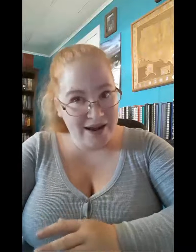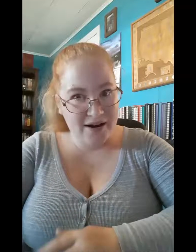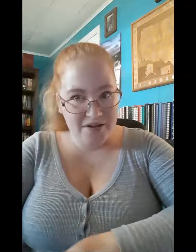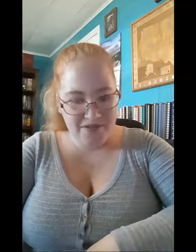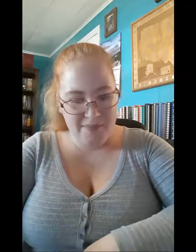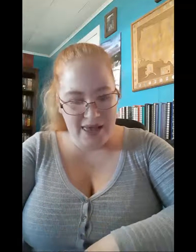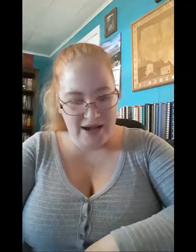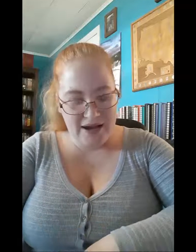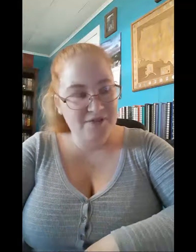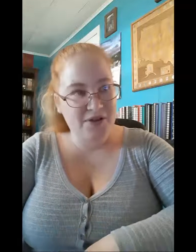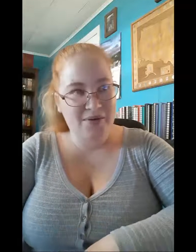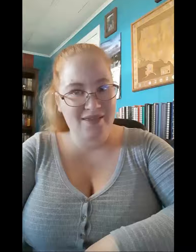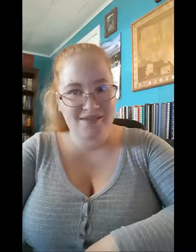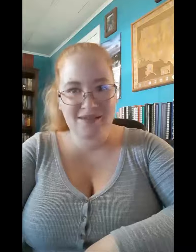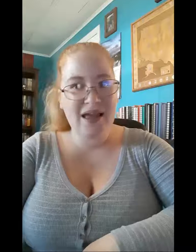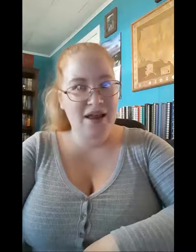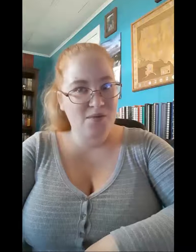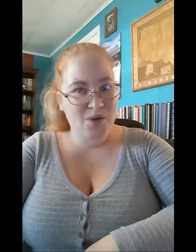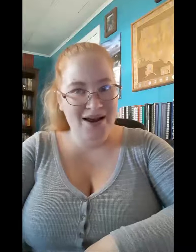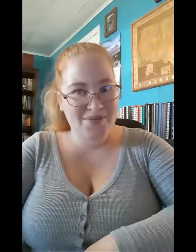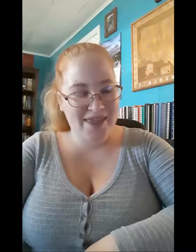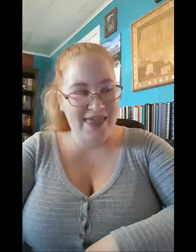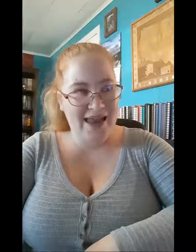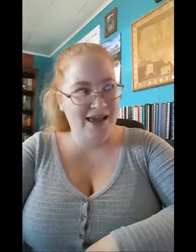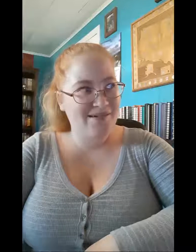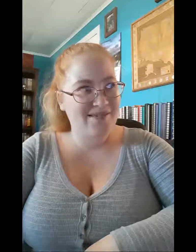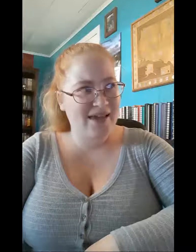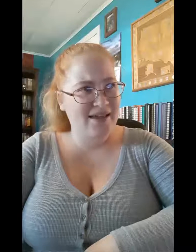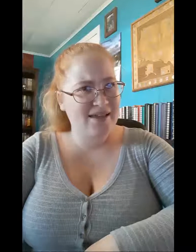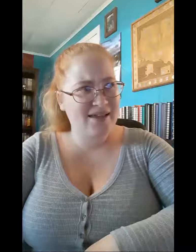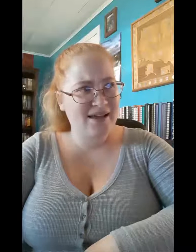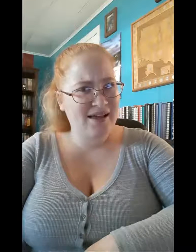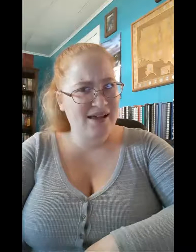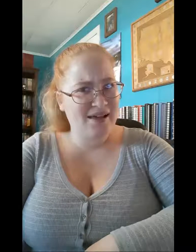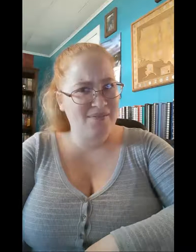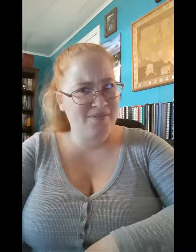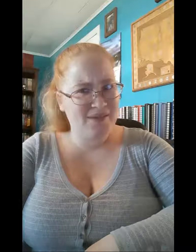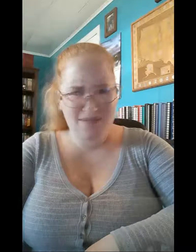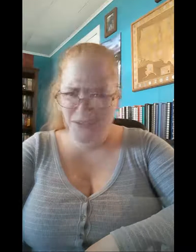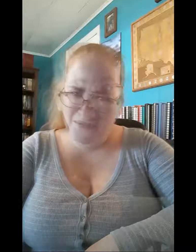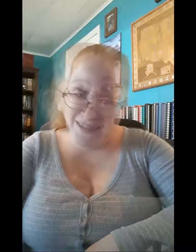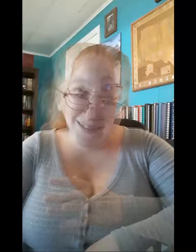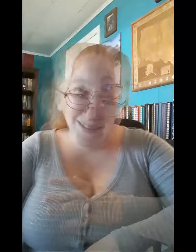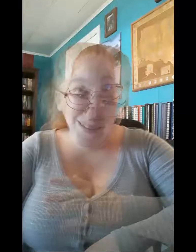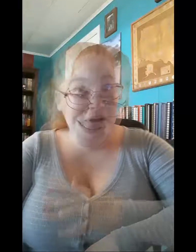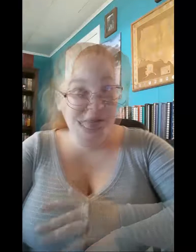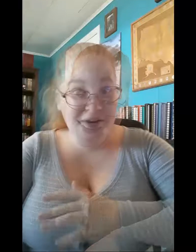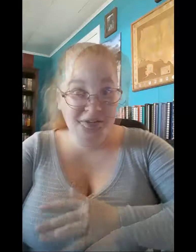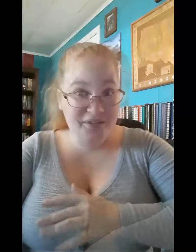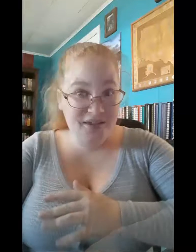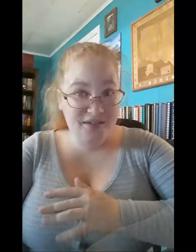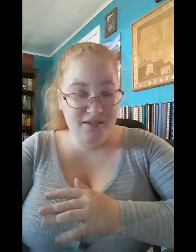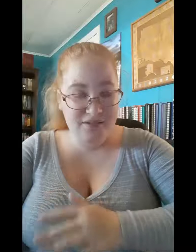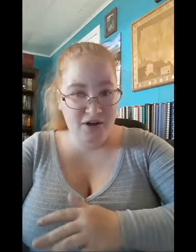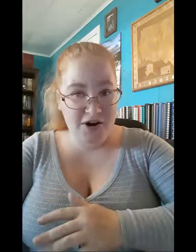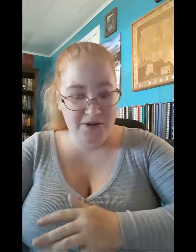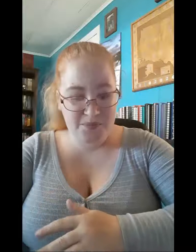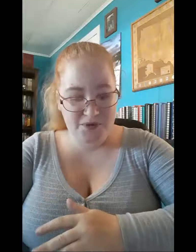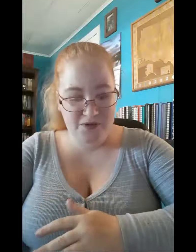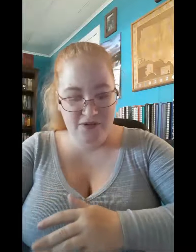is the bad influence. When I read that, I was like, um, excuse me? When Claire sees Zari's bruises,